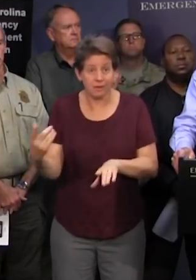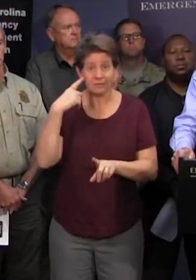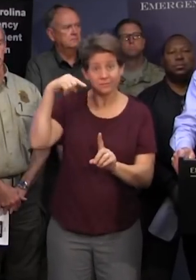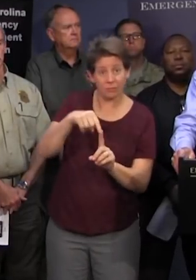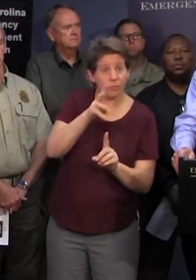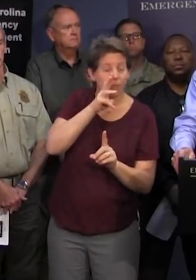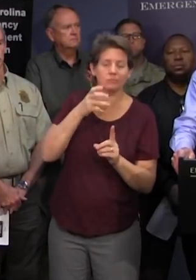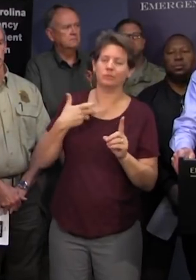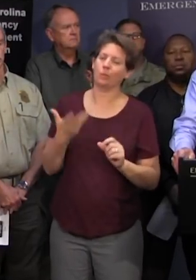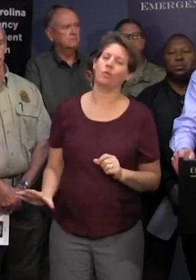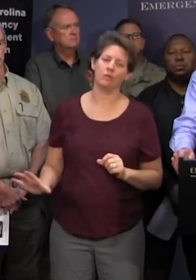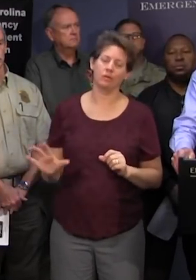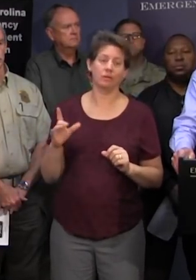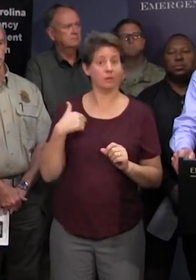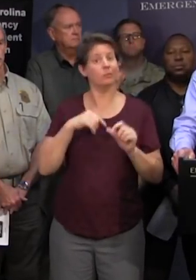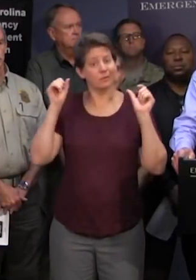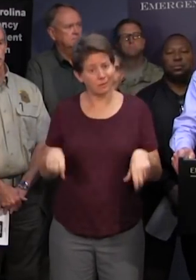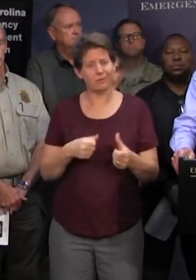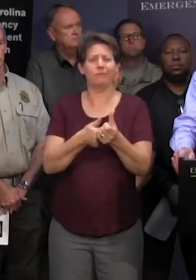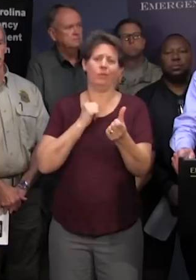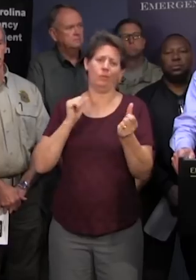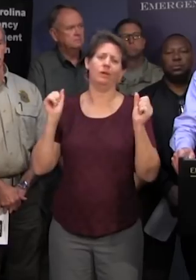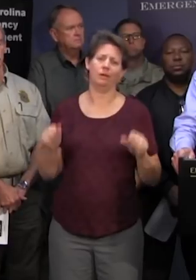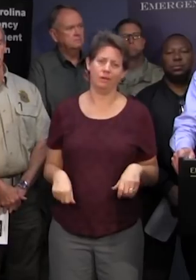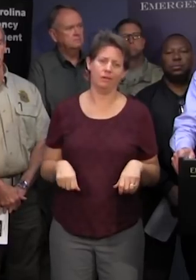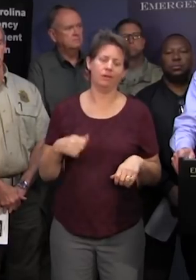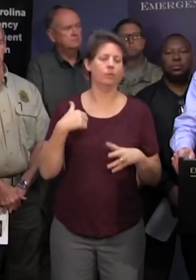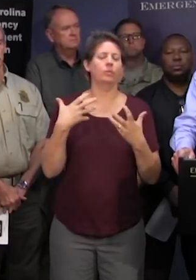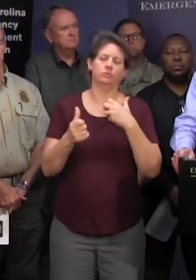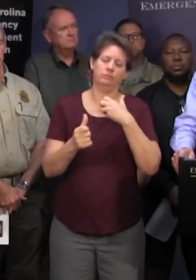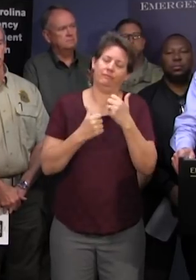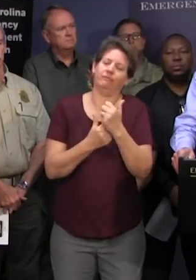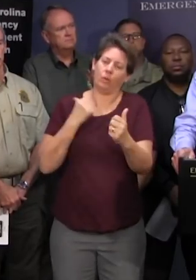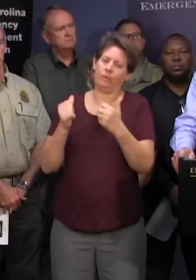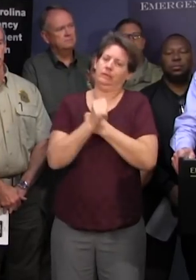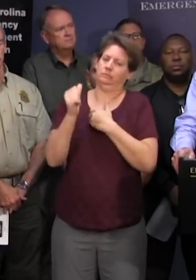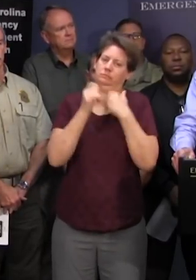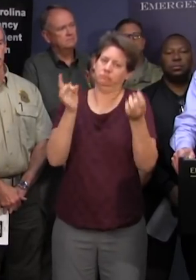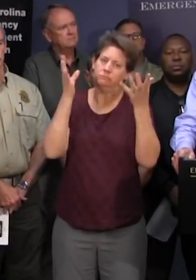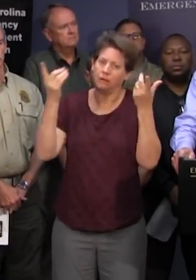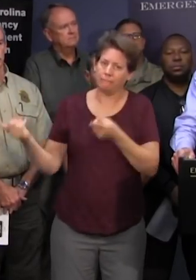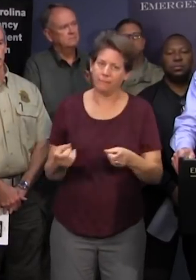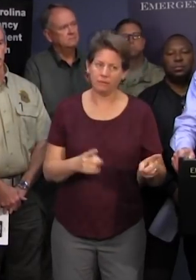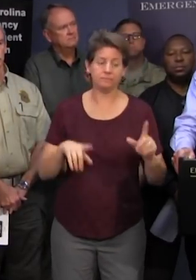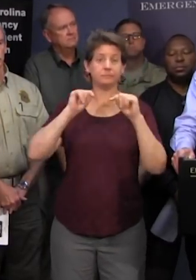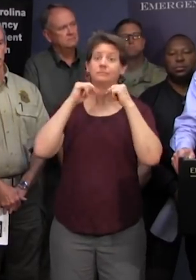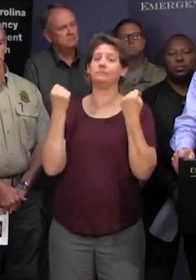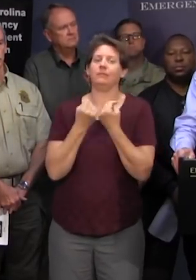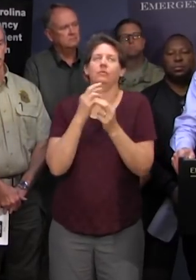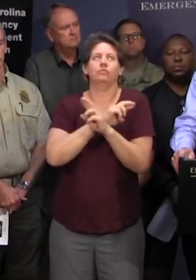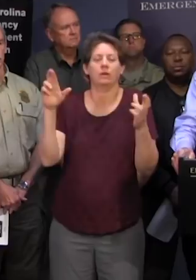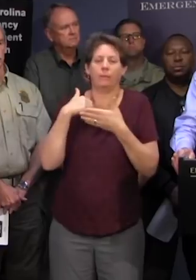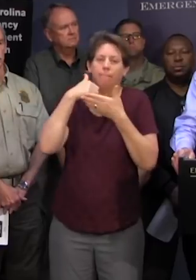water this is these are avoidable tragedies that we want to avoid and we have the team ready to